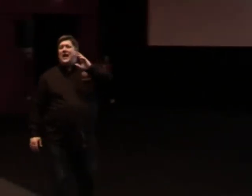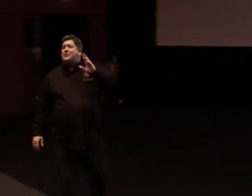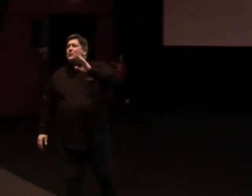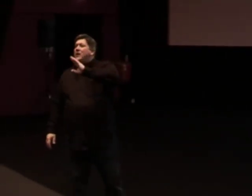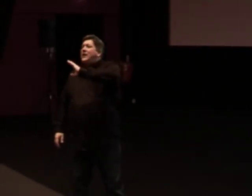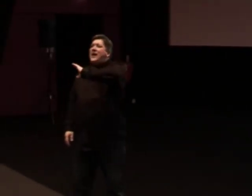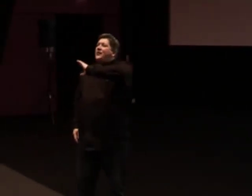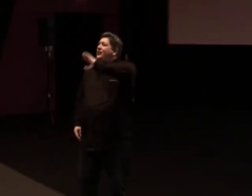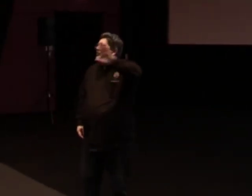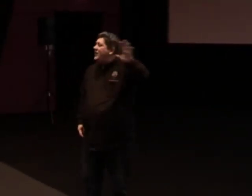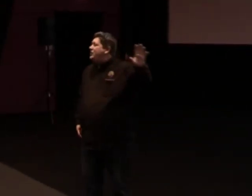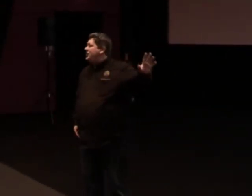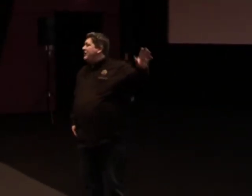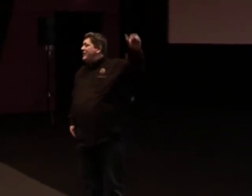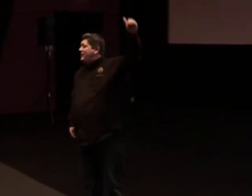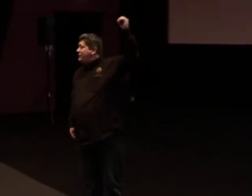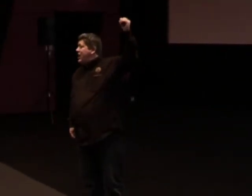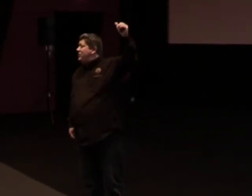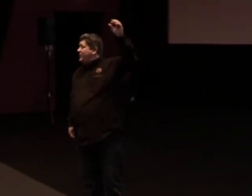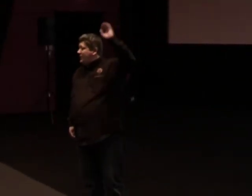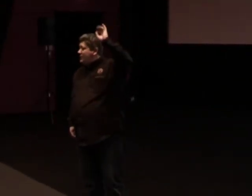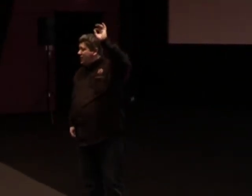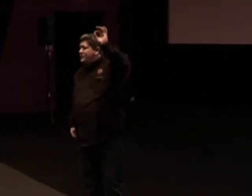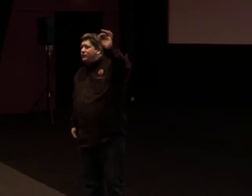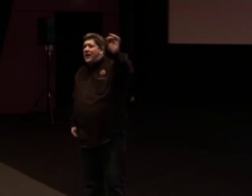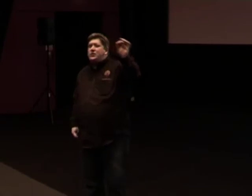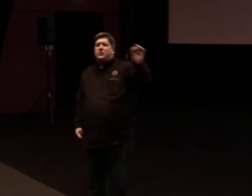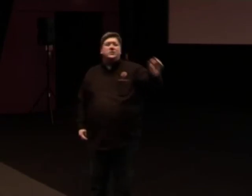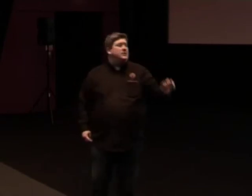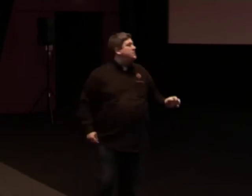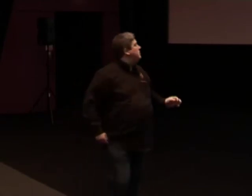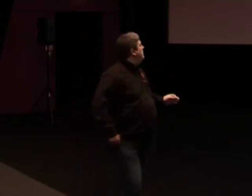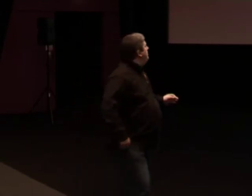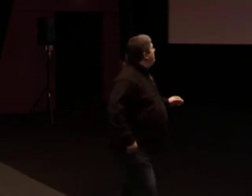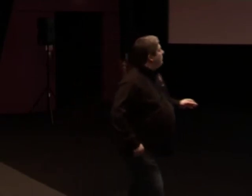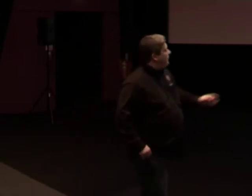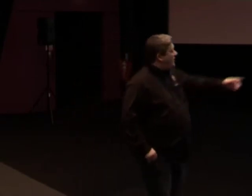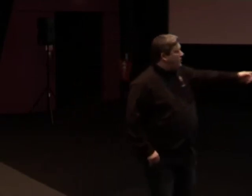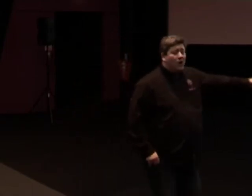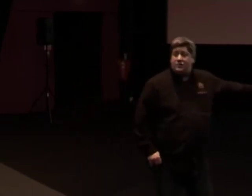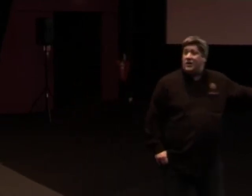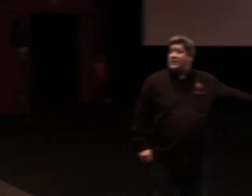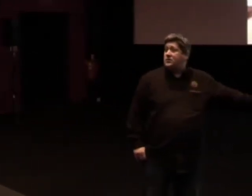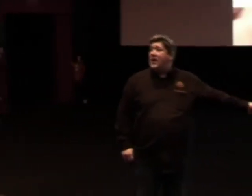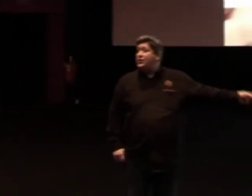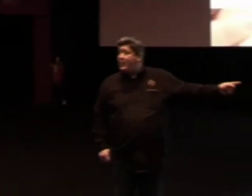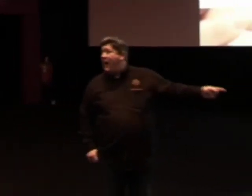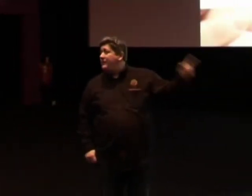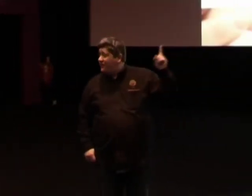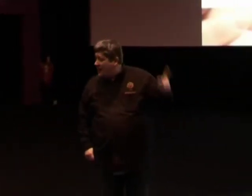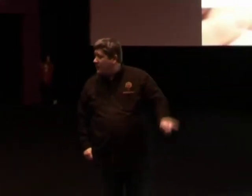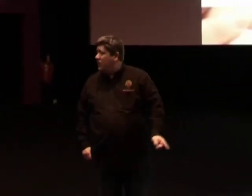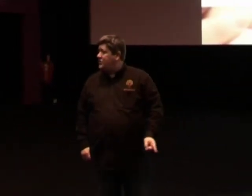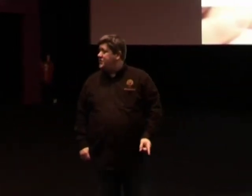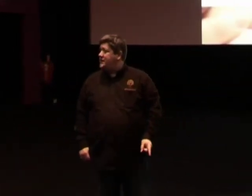Three steps to winning in any situation. And I've made them general. But in terms of righteousness, find out what God says. Get into your